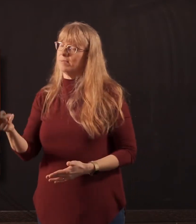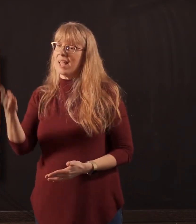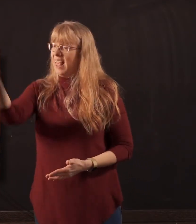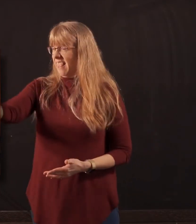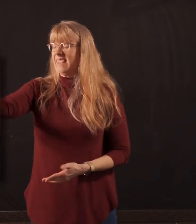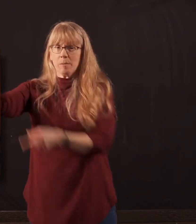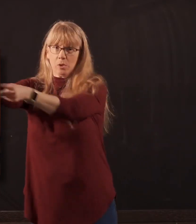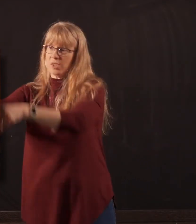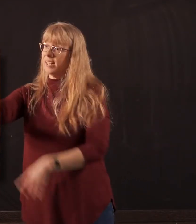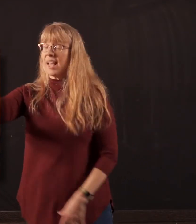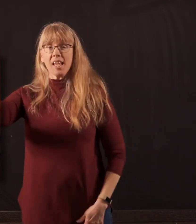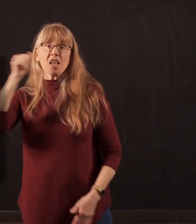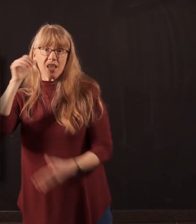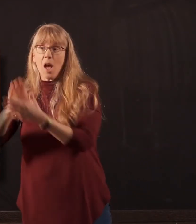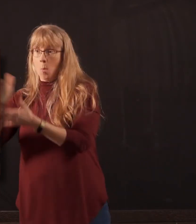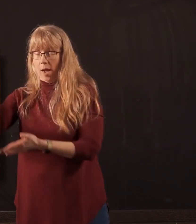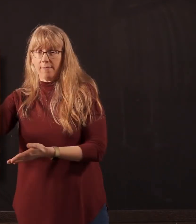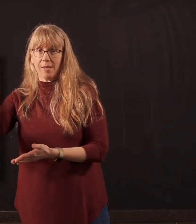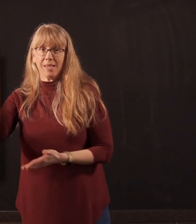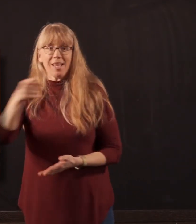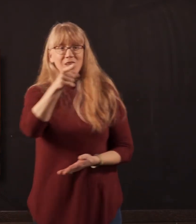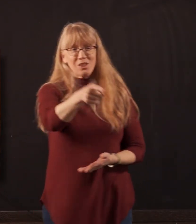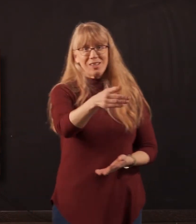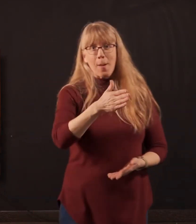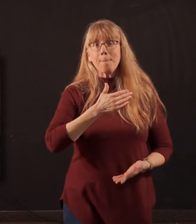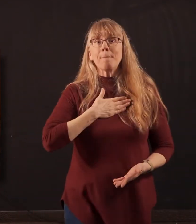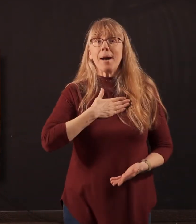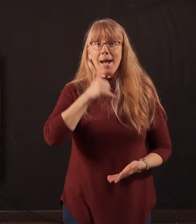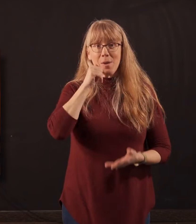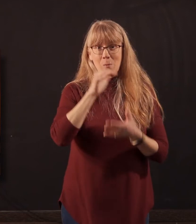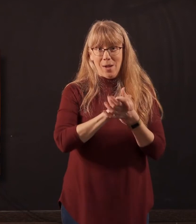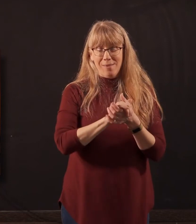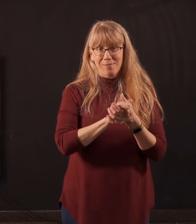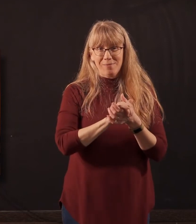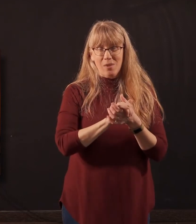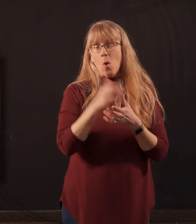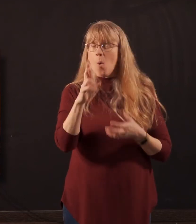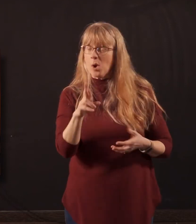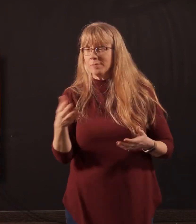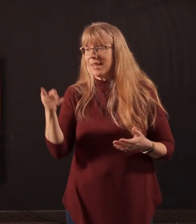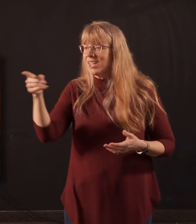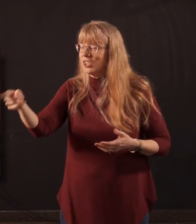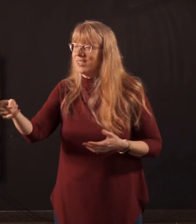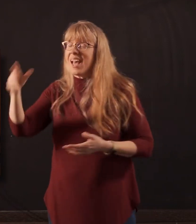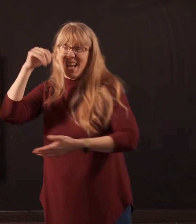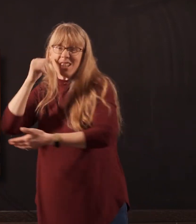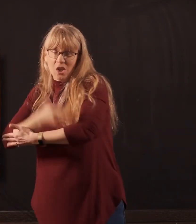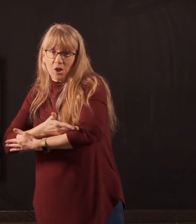person is a wife versus she is my wife. Or she is a daughter versus she is